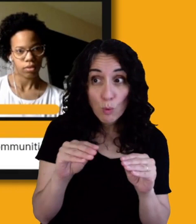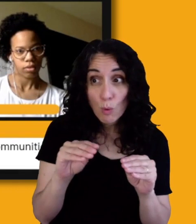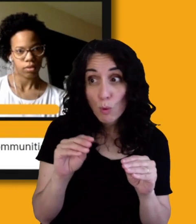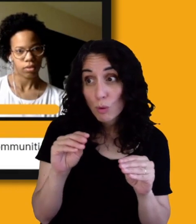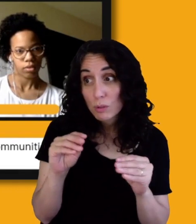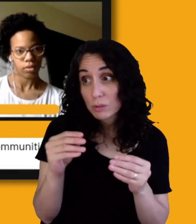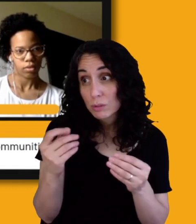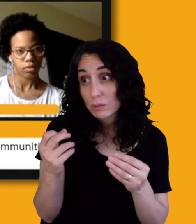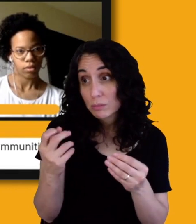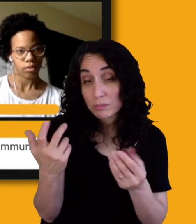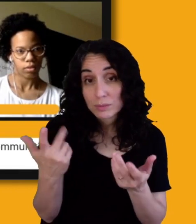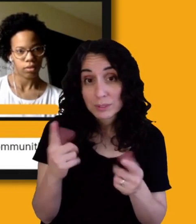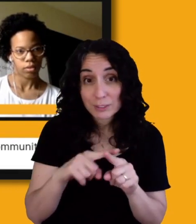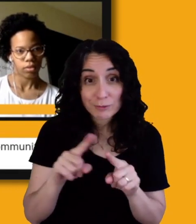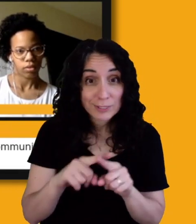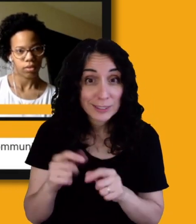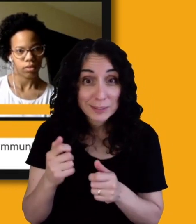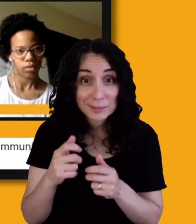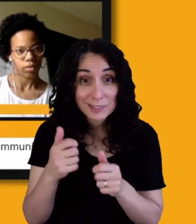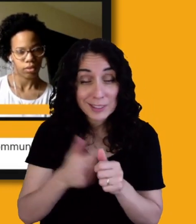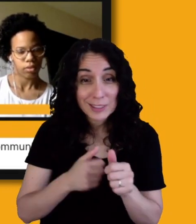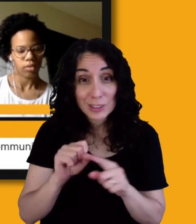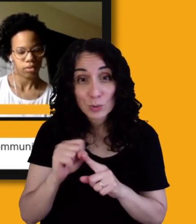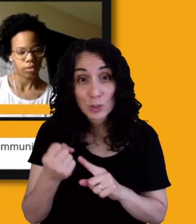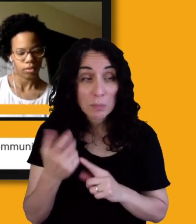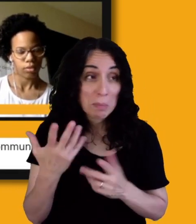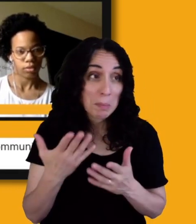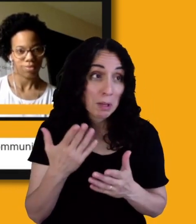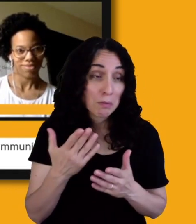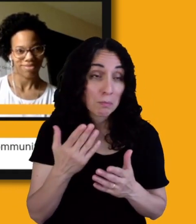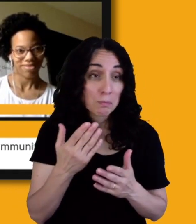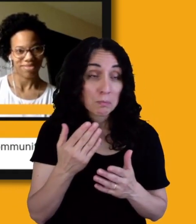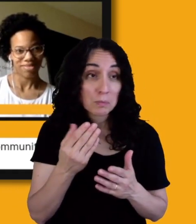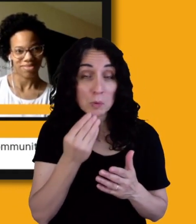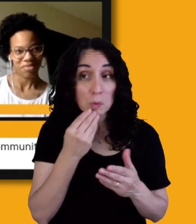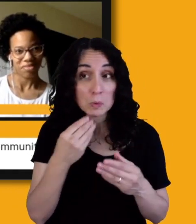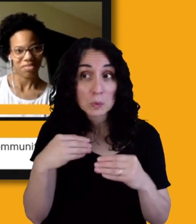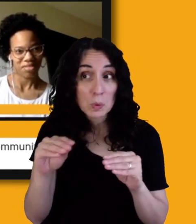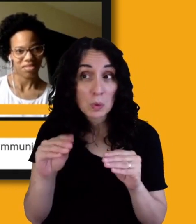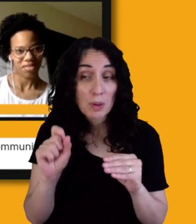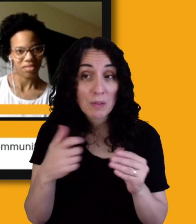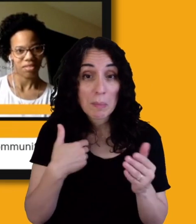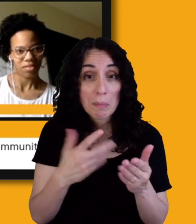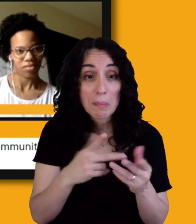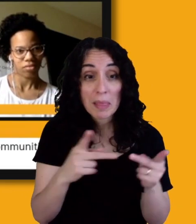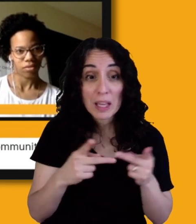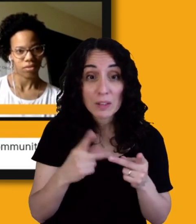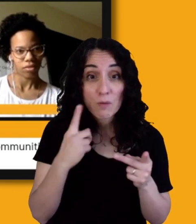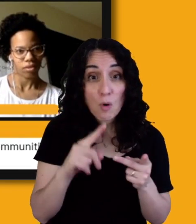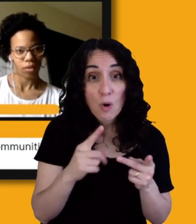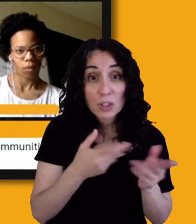you know, how they have a place where you put stuff for delivery. Well, you could have a place where, you know, oh, do you live in this neighborhood?